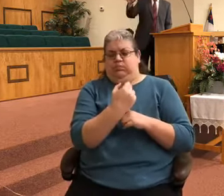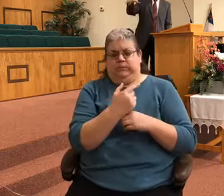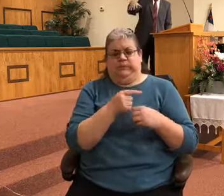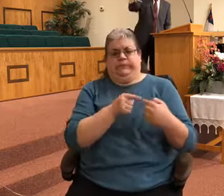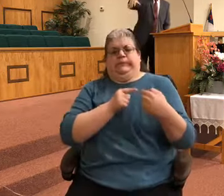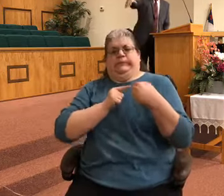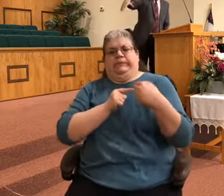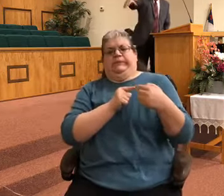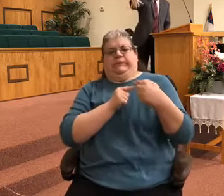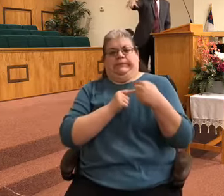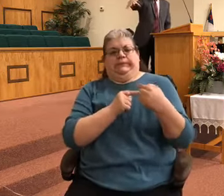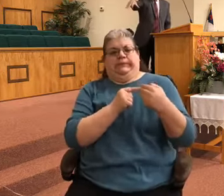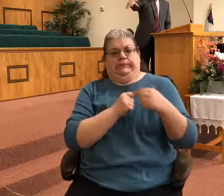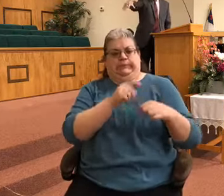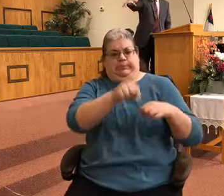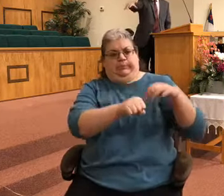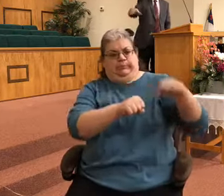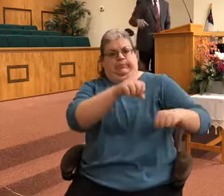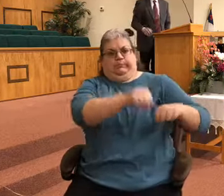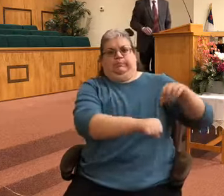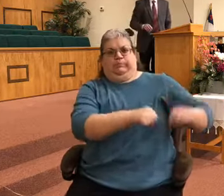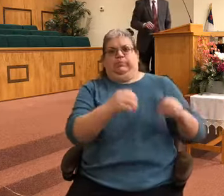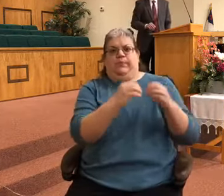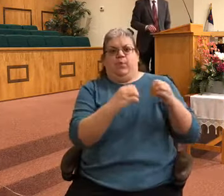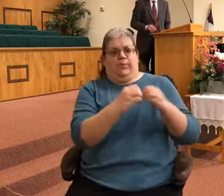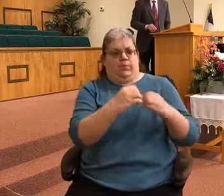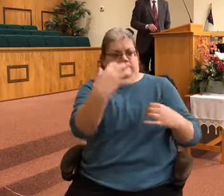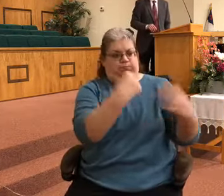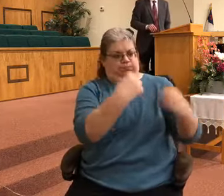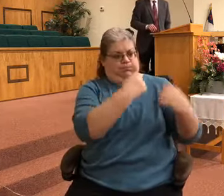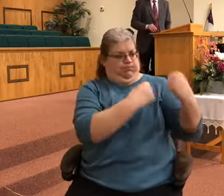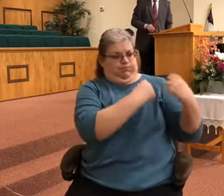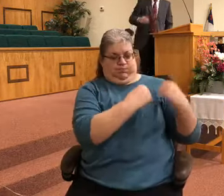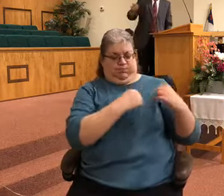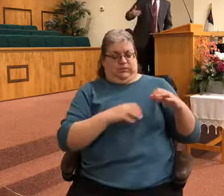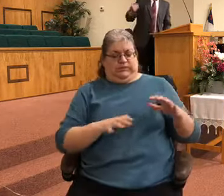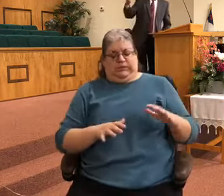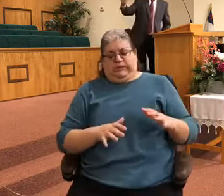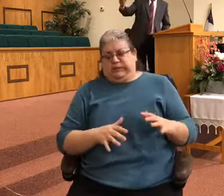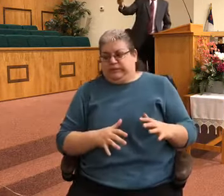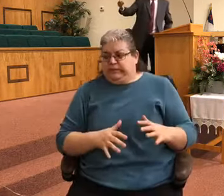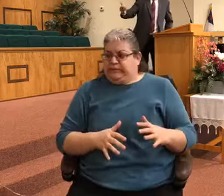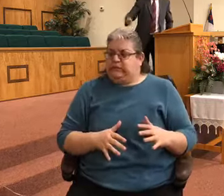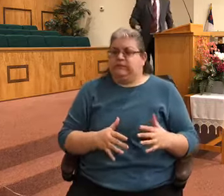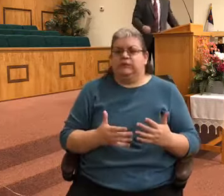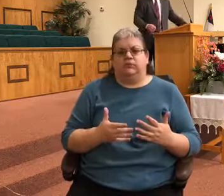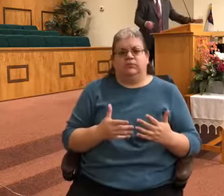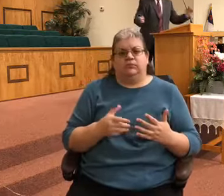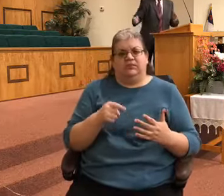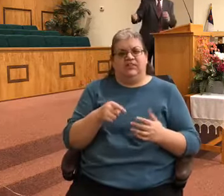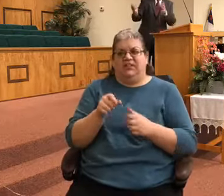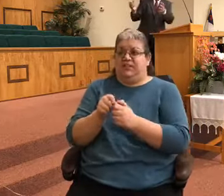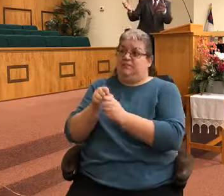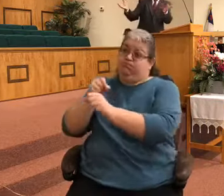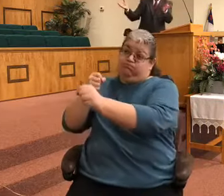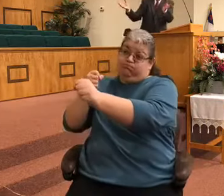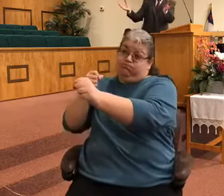gain dominion over his kingdom. And this arrow of the Lord's deliverance was not just a deliverance